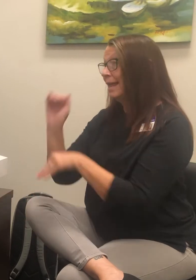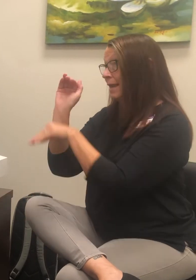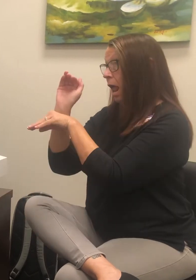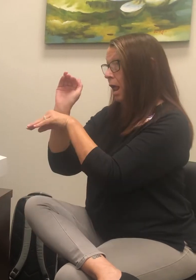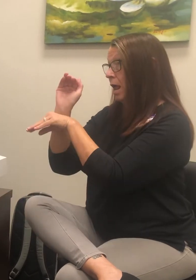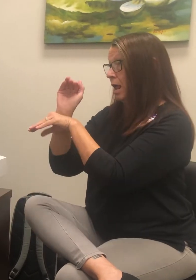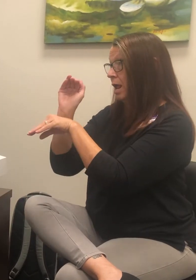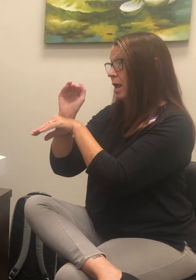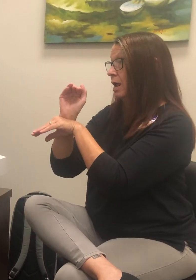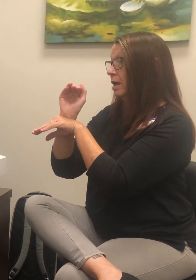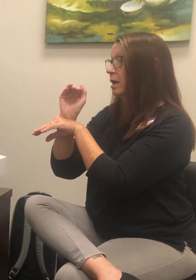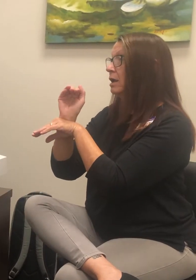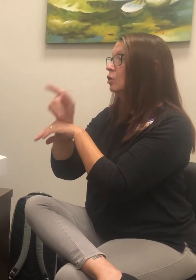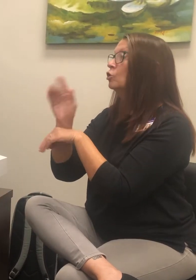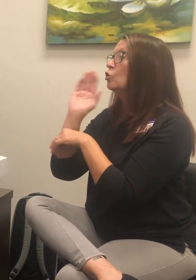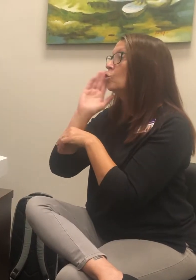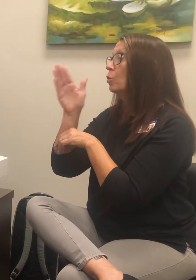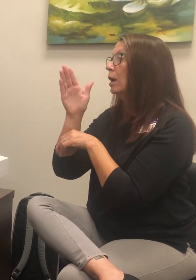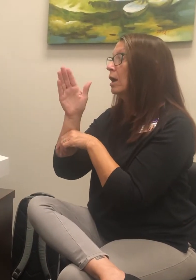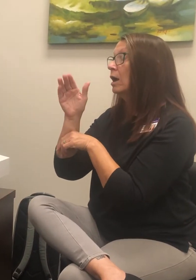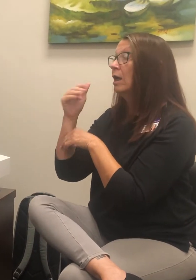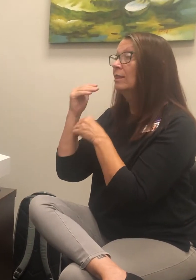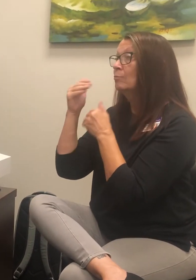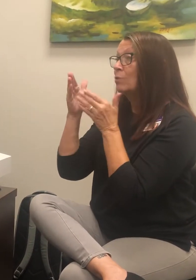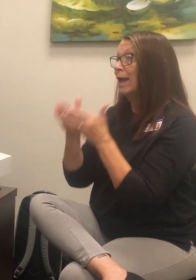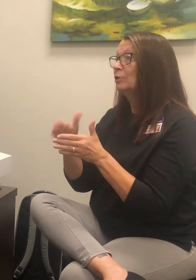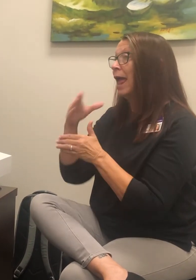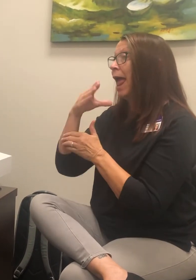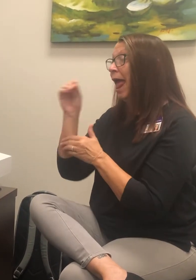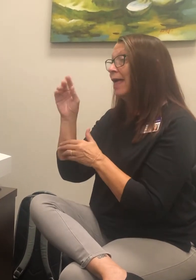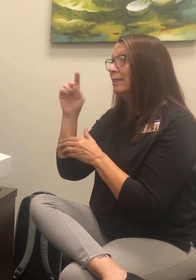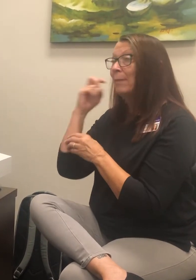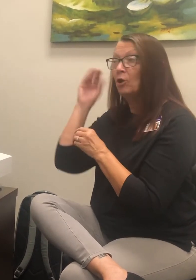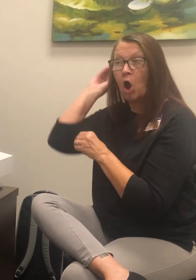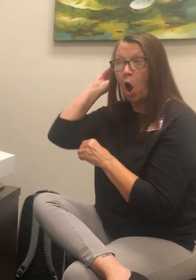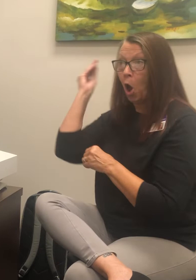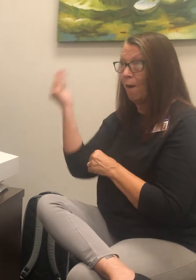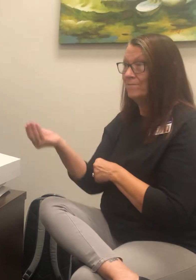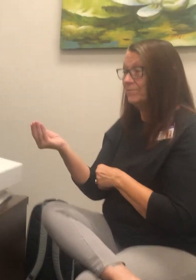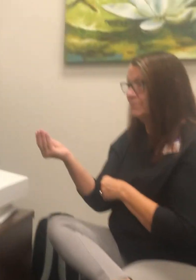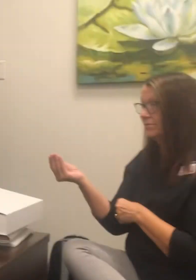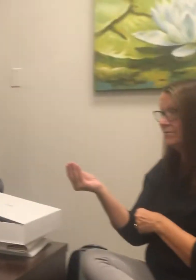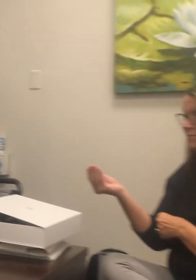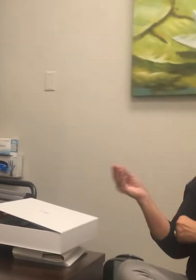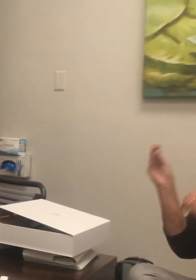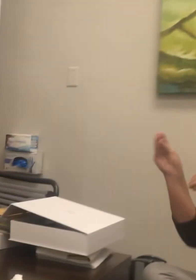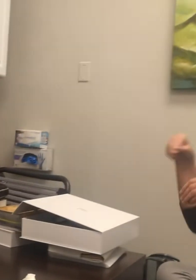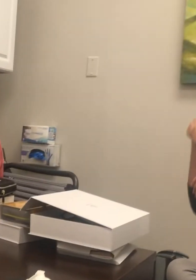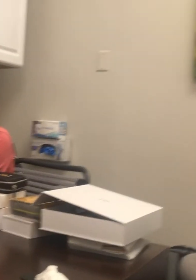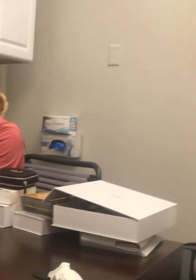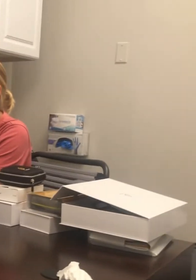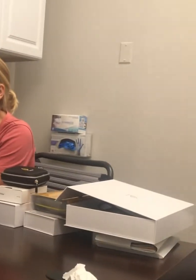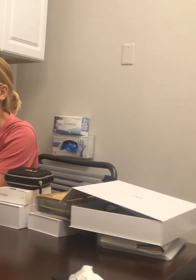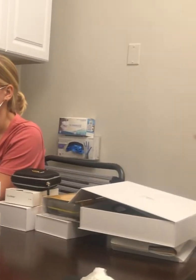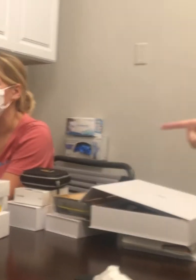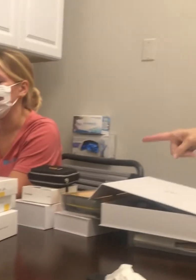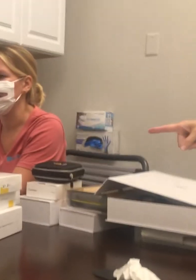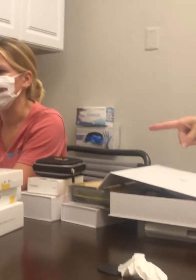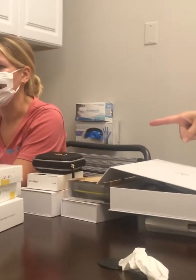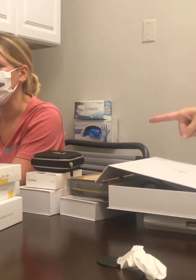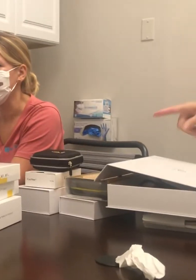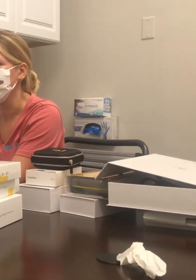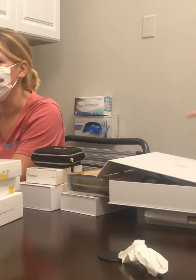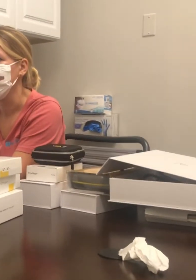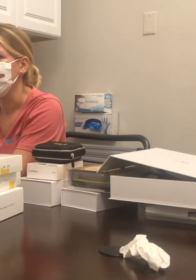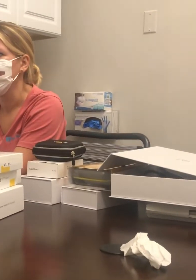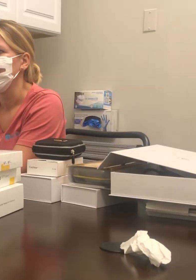you will take the processor and the battery off your head and place it in this box this is